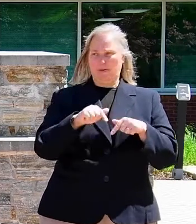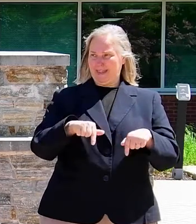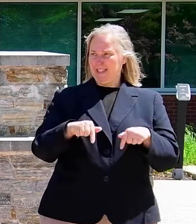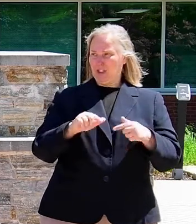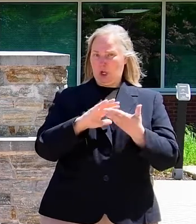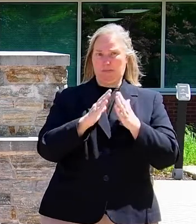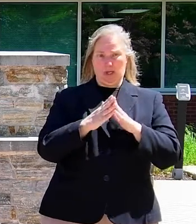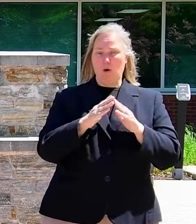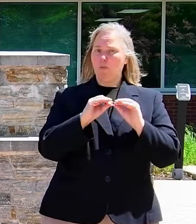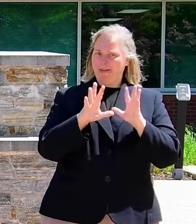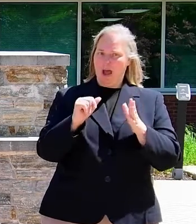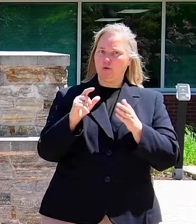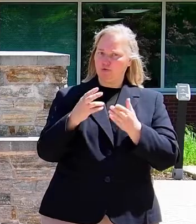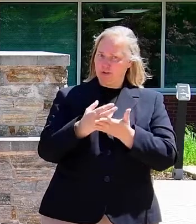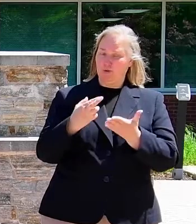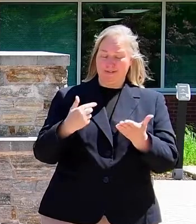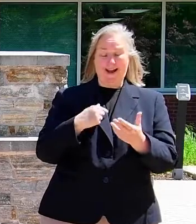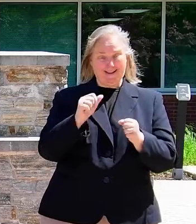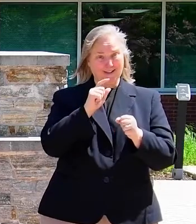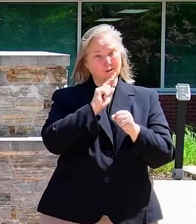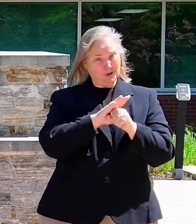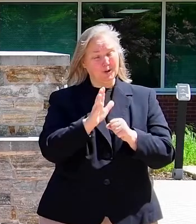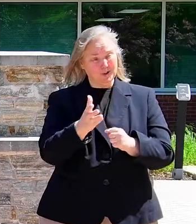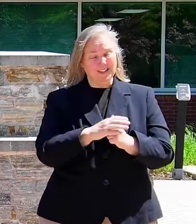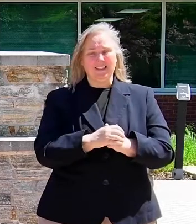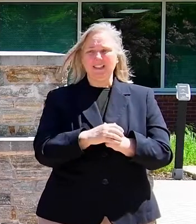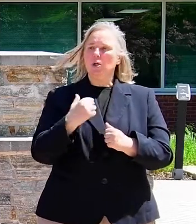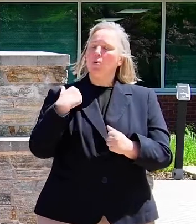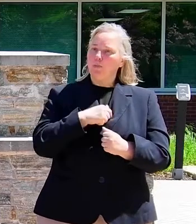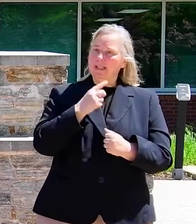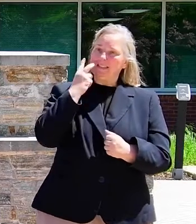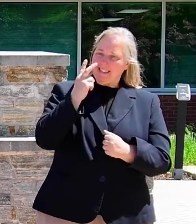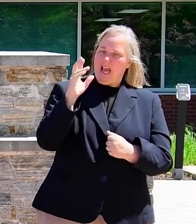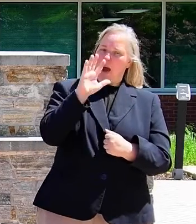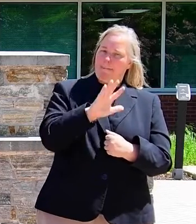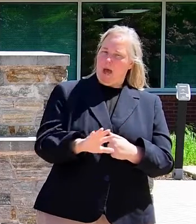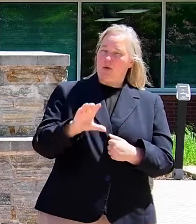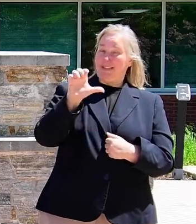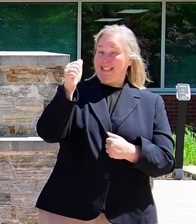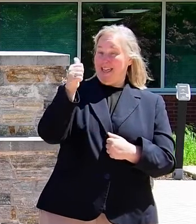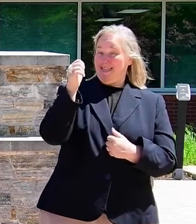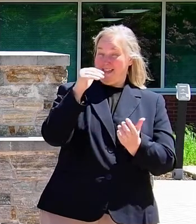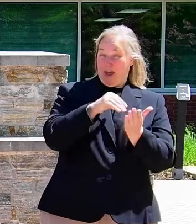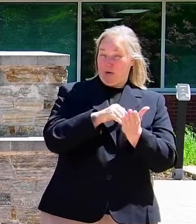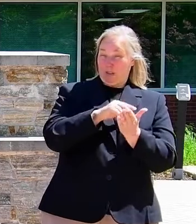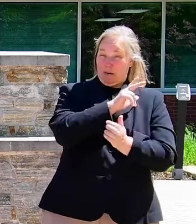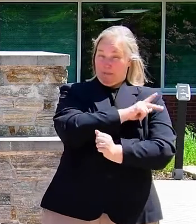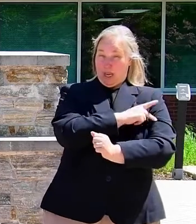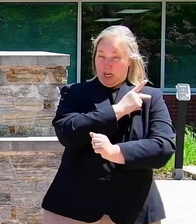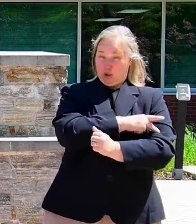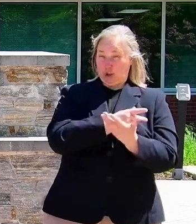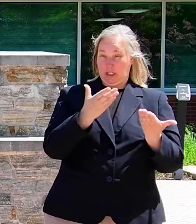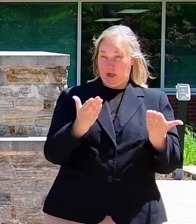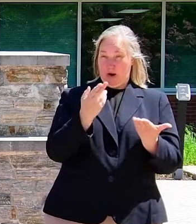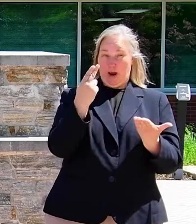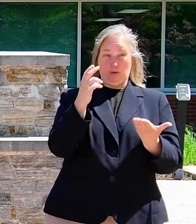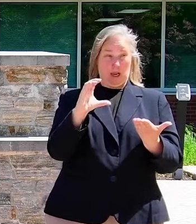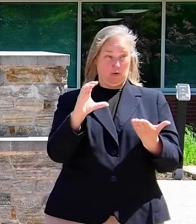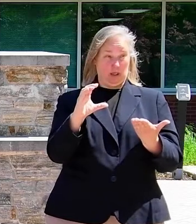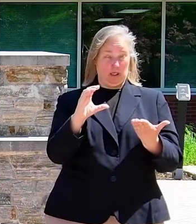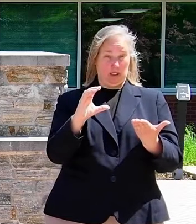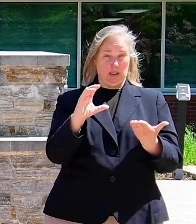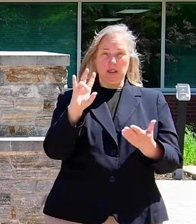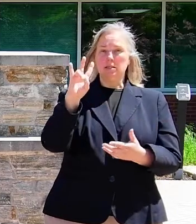community without those resources, I can assure you. We see about 10,000 patients here in Howard County.